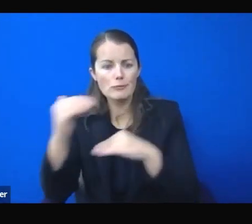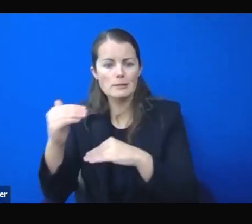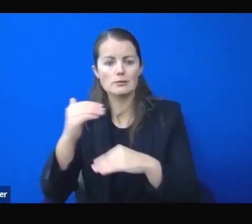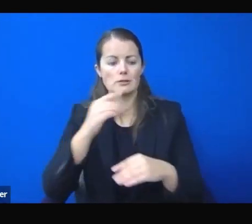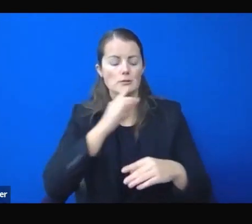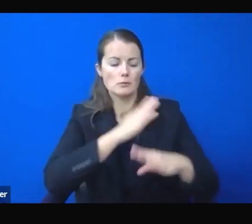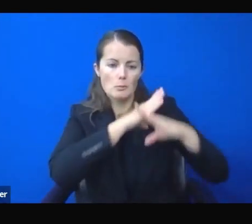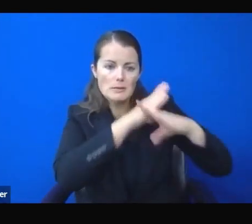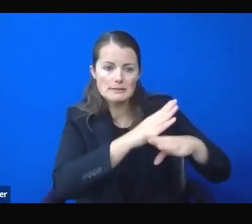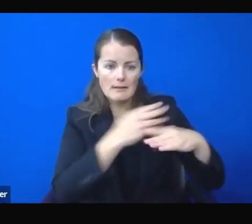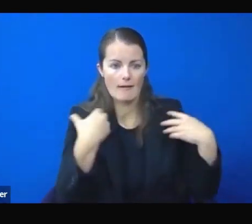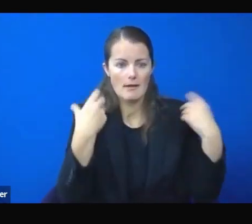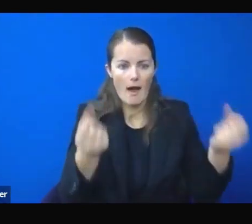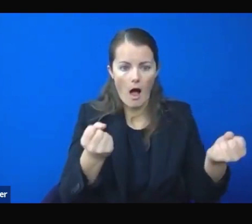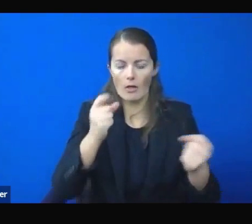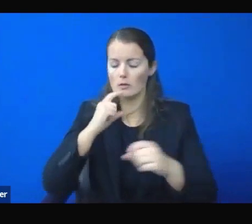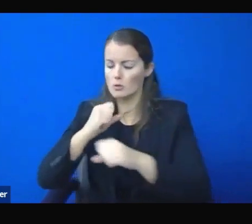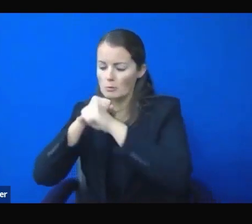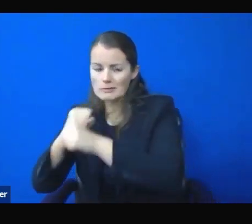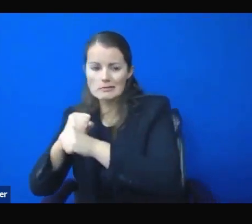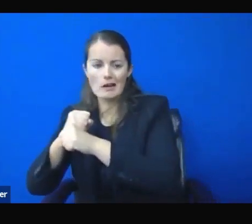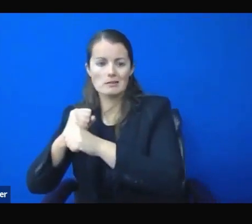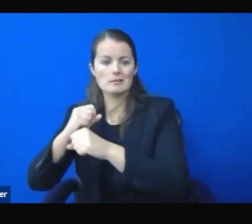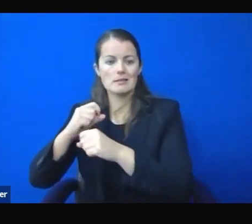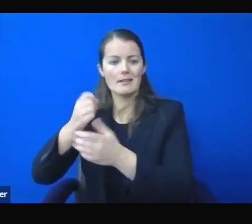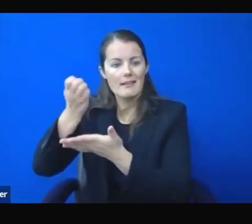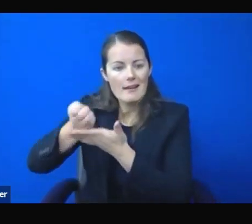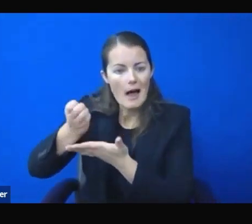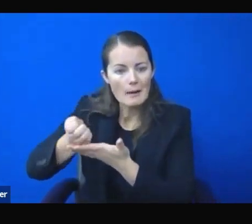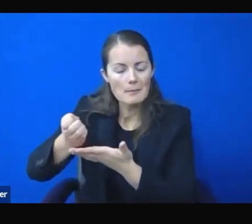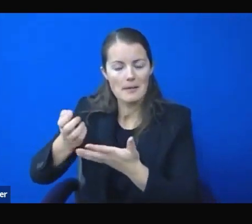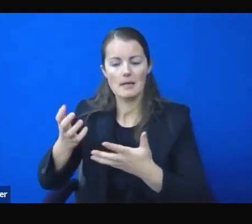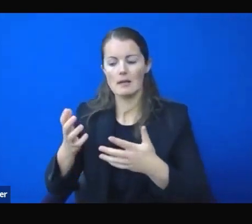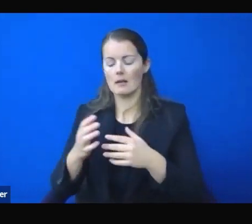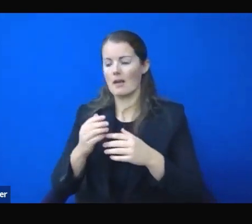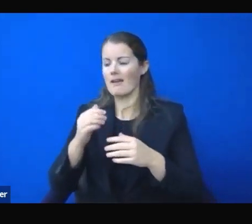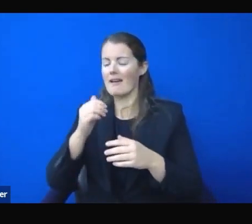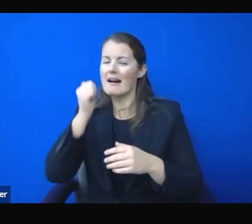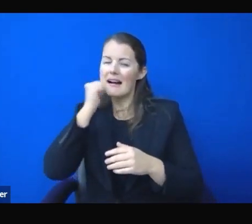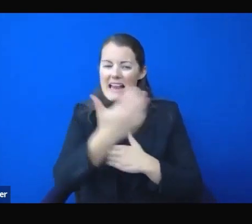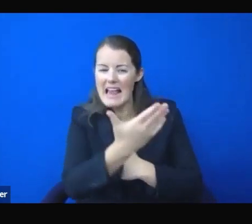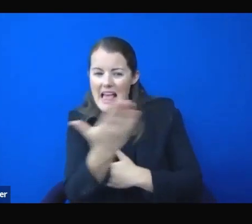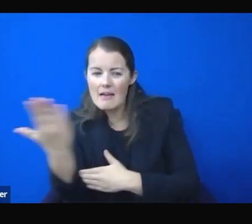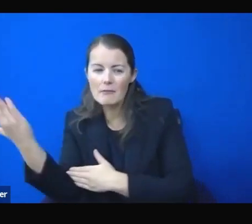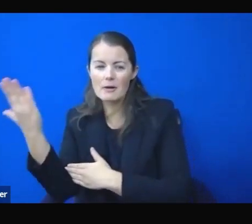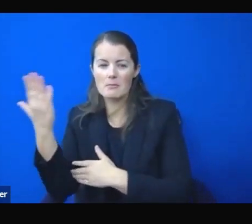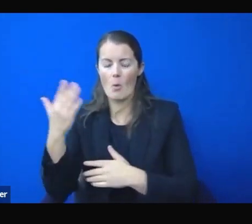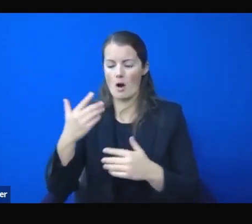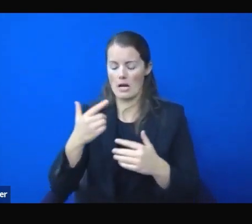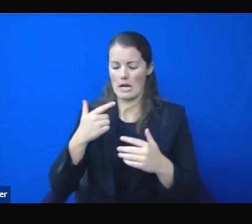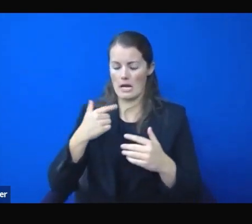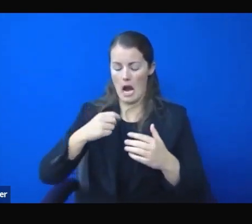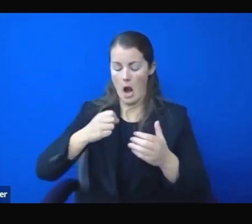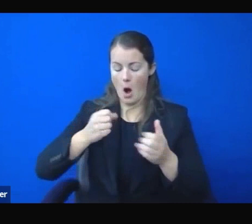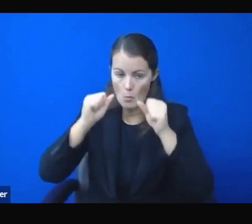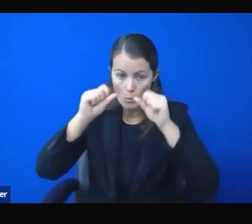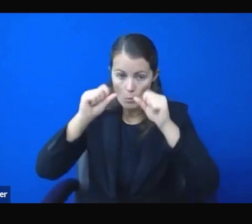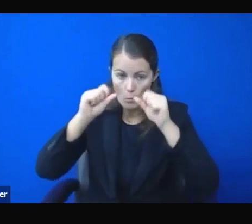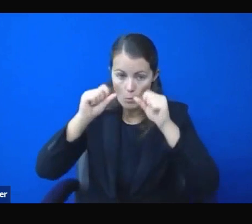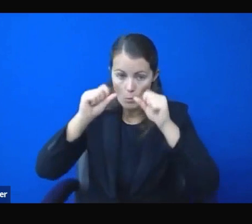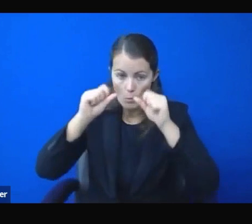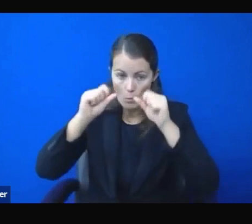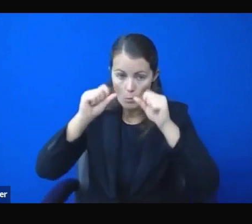Nevadans, I wake up in the morning thinking about COVID-19. It's the last thing I think about at night. It is